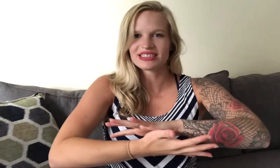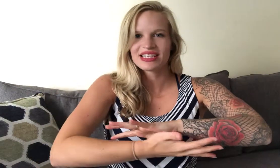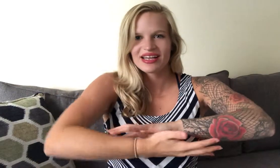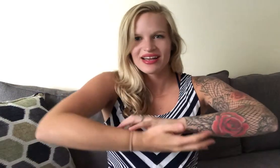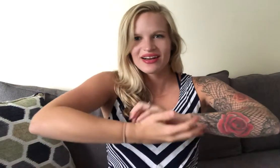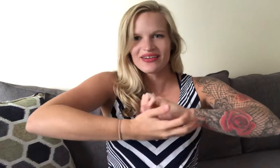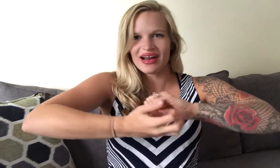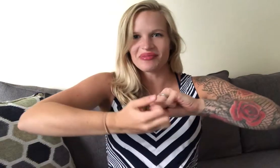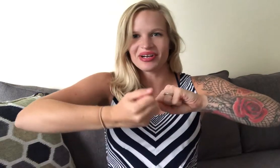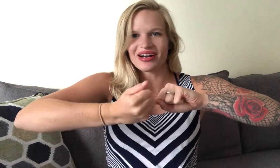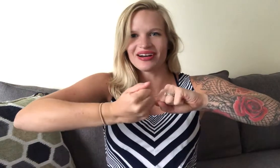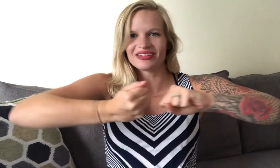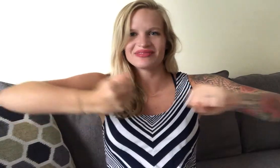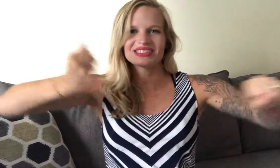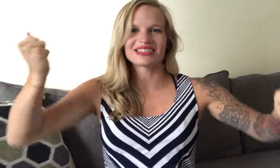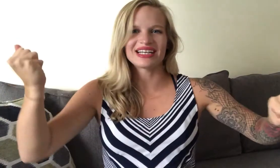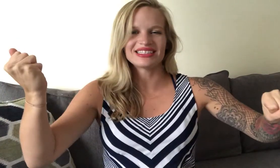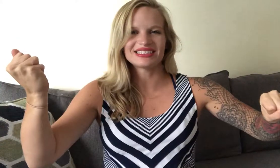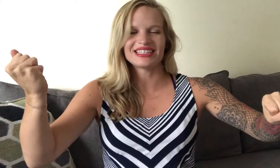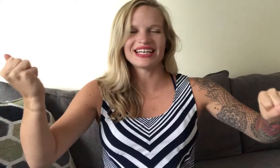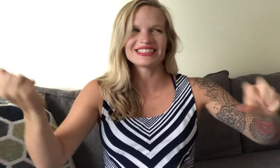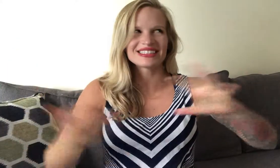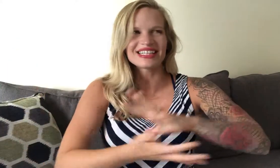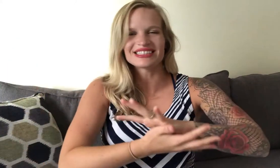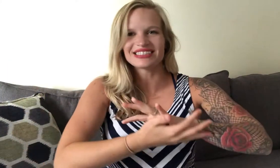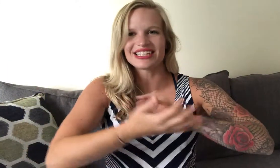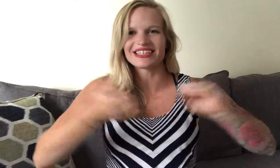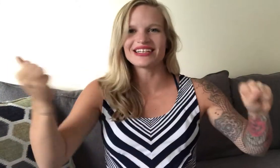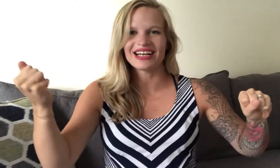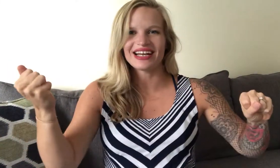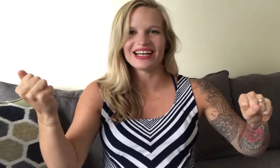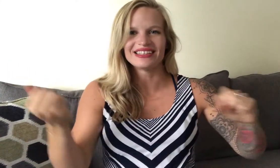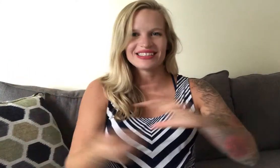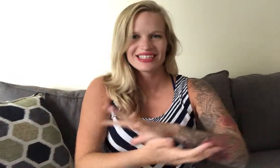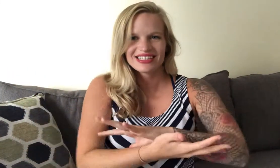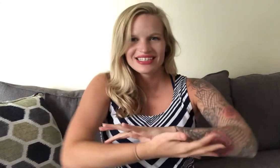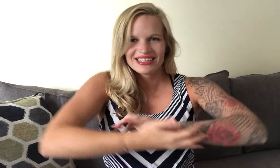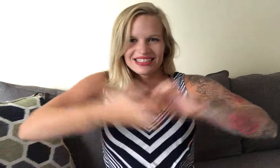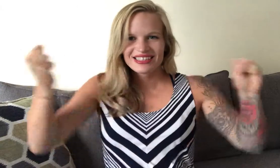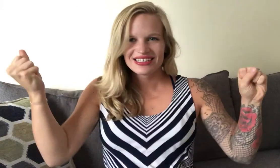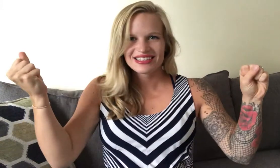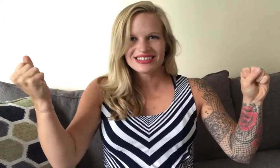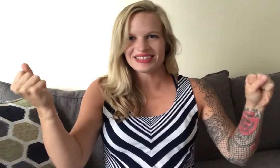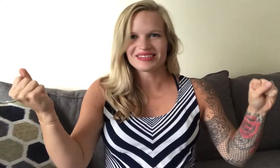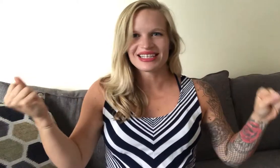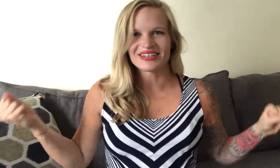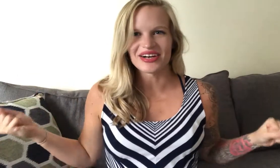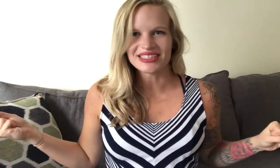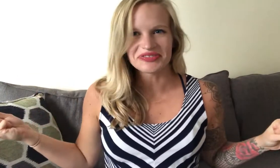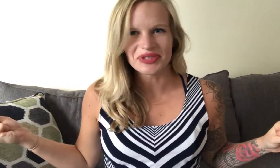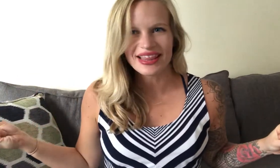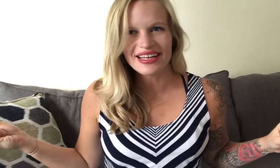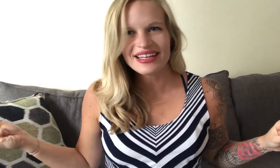grab your arms against you hands against each other and just get aggressive with it